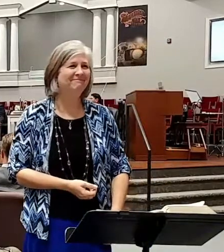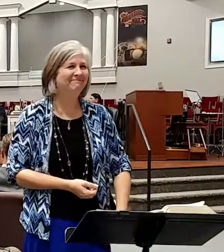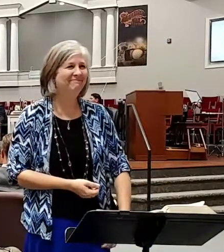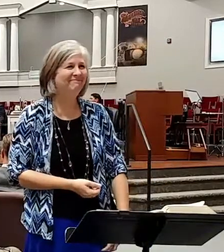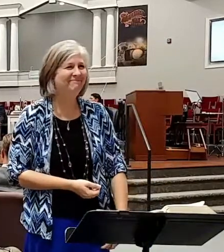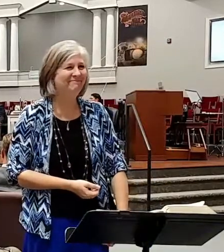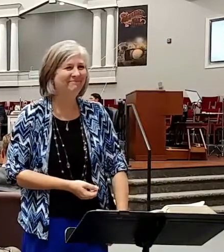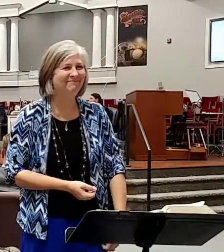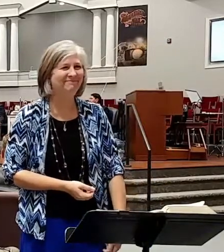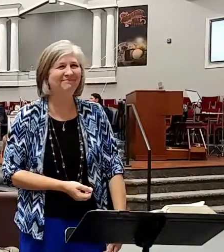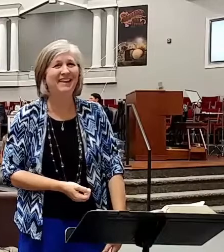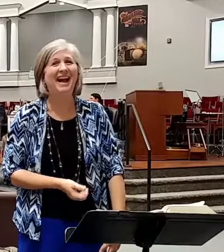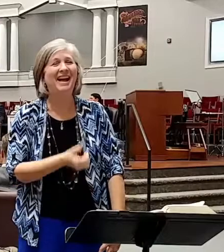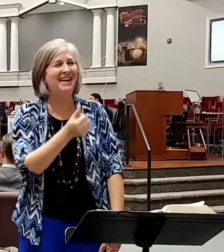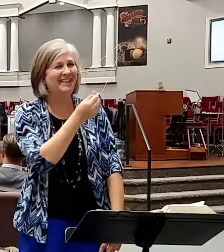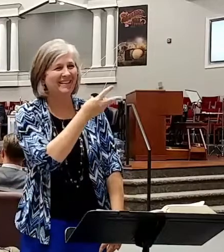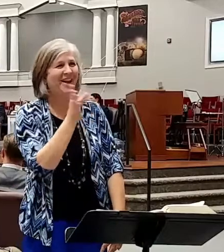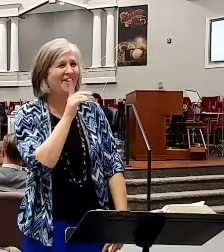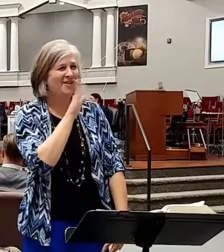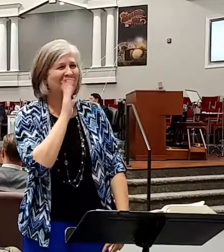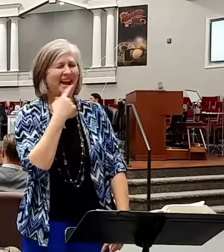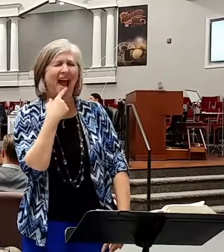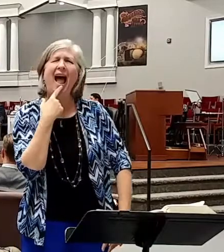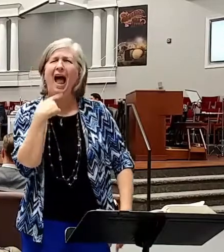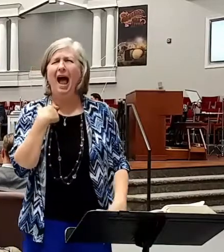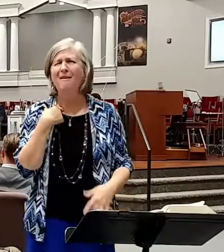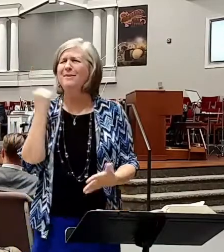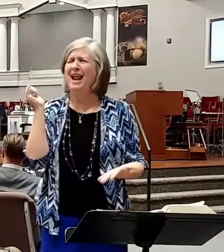Now several of y'all are going to say, I'm going have to go home and study that. Well you do. Please do.